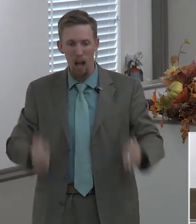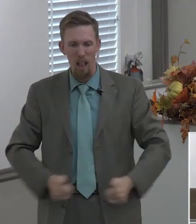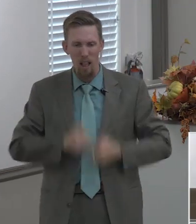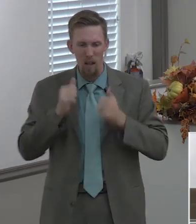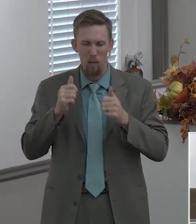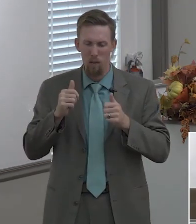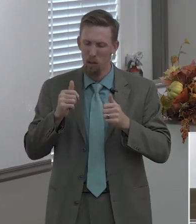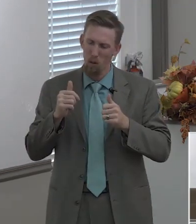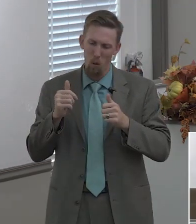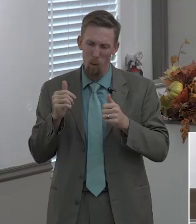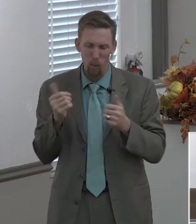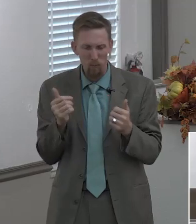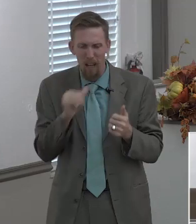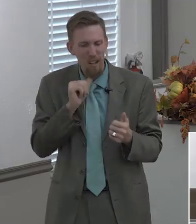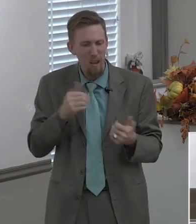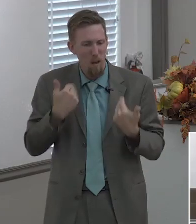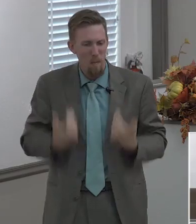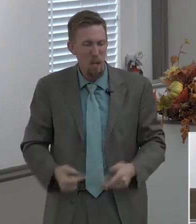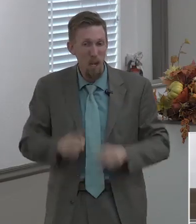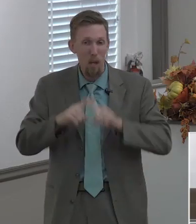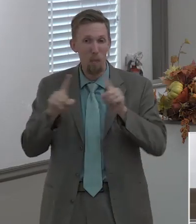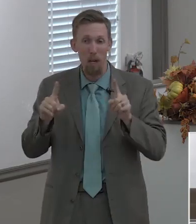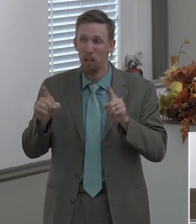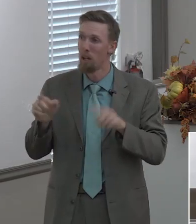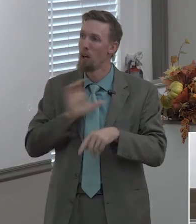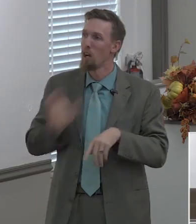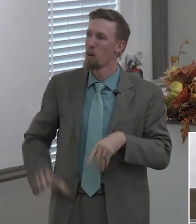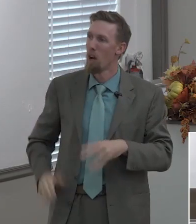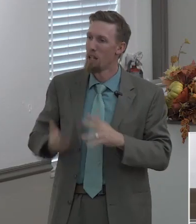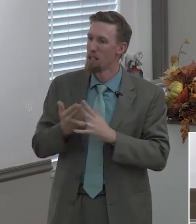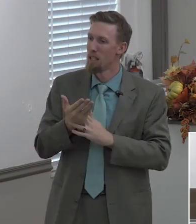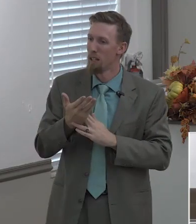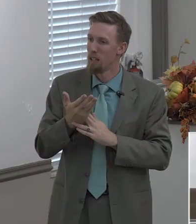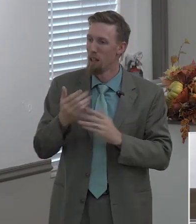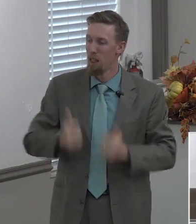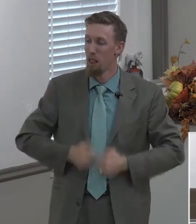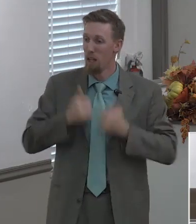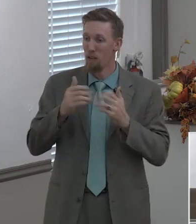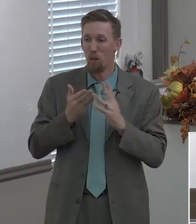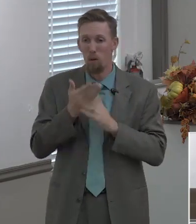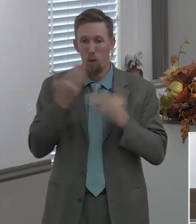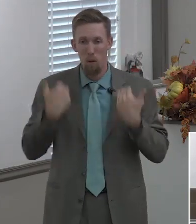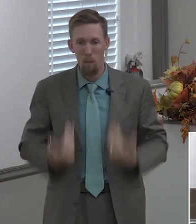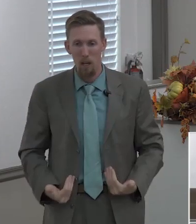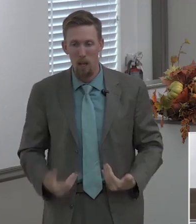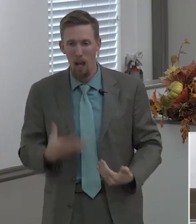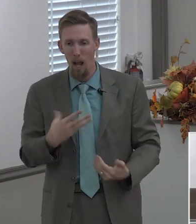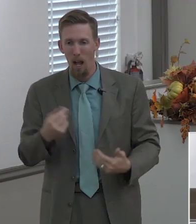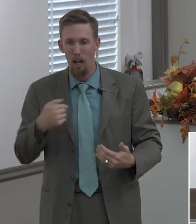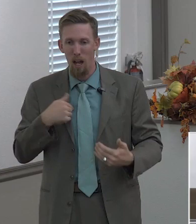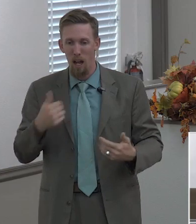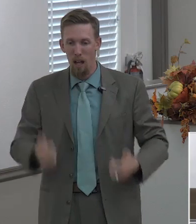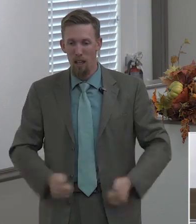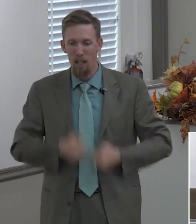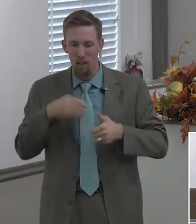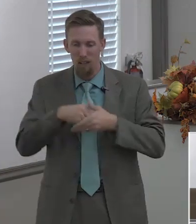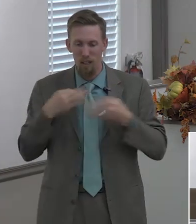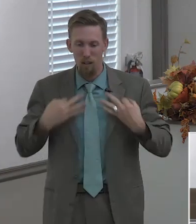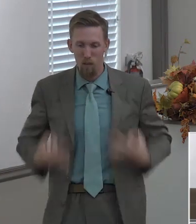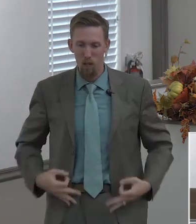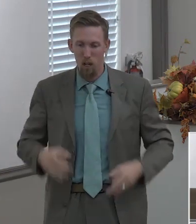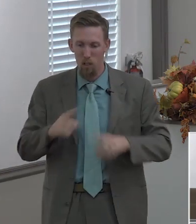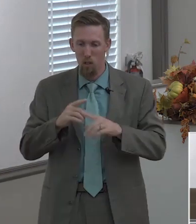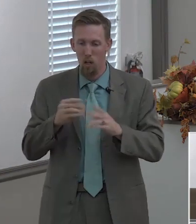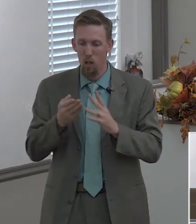yet not i but christ liveth in me and the life which i now live in the flesh i live by the faith of the son of